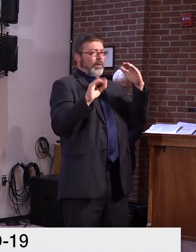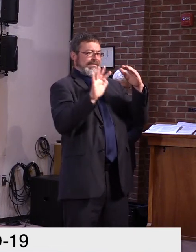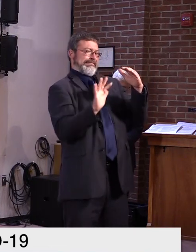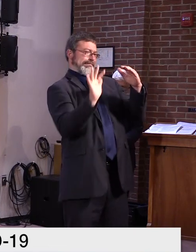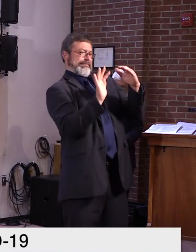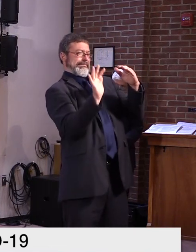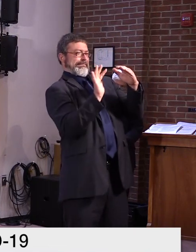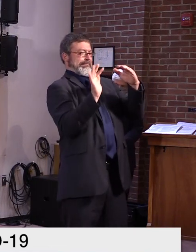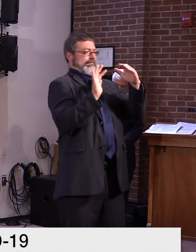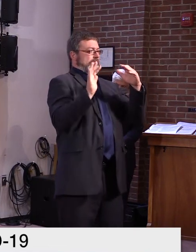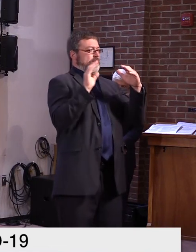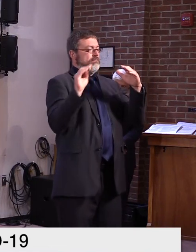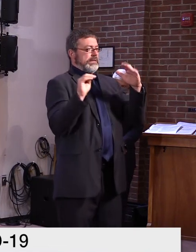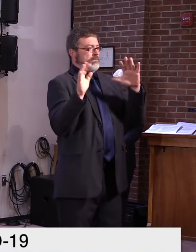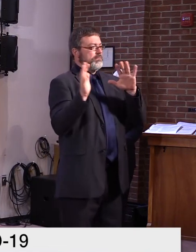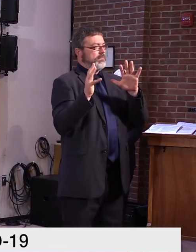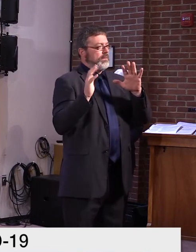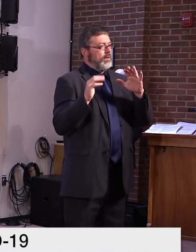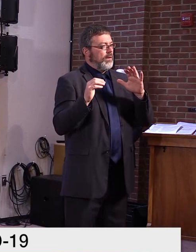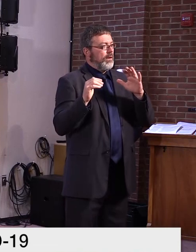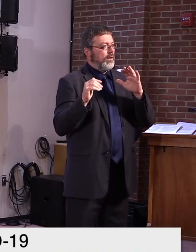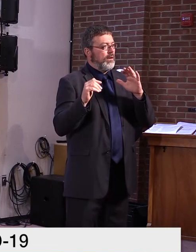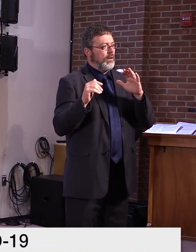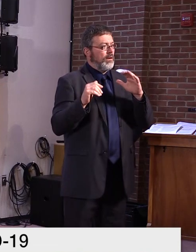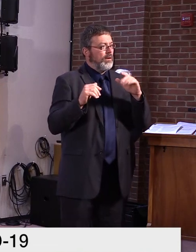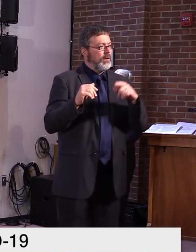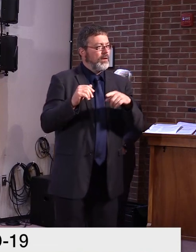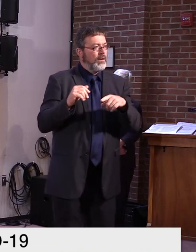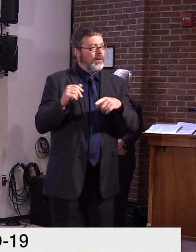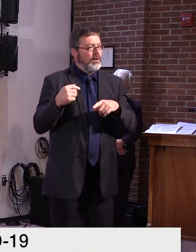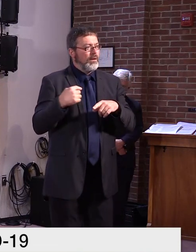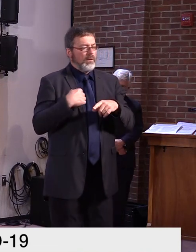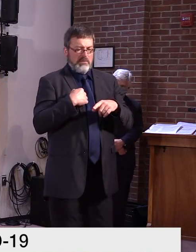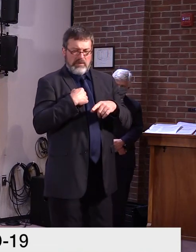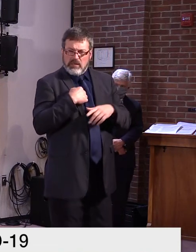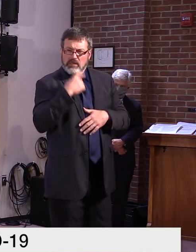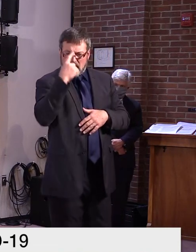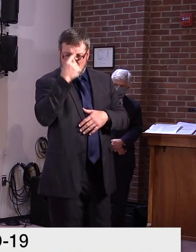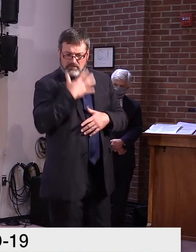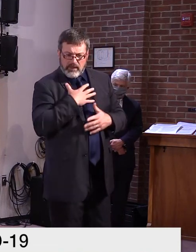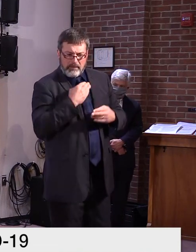Um, oh, I'm sorry. I, wait, uh, maybe I have, uh, yeah,